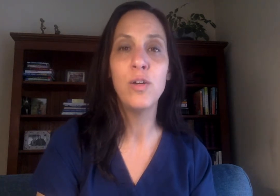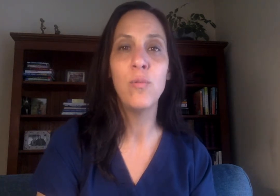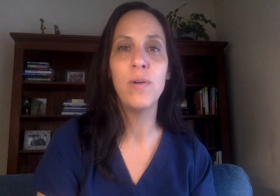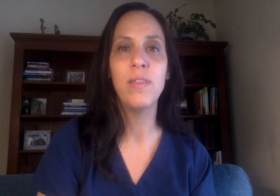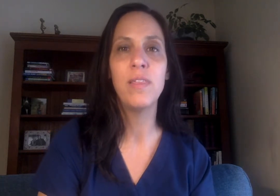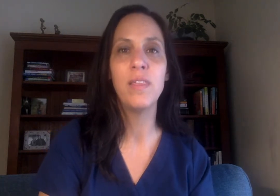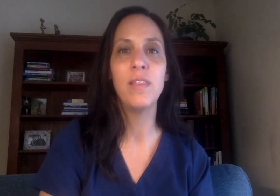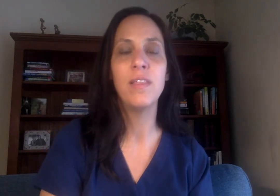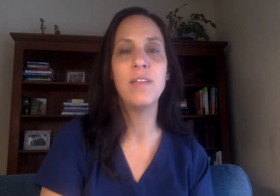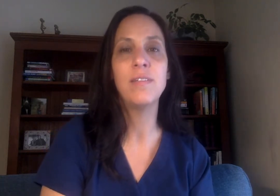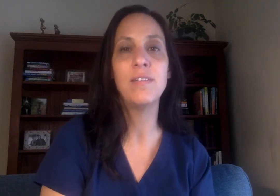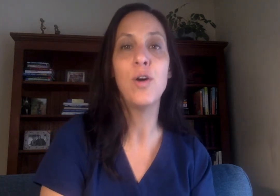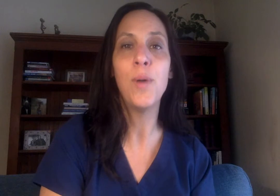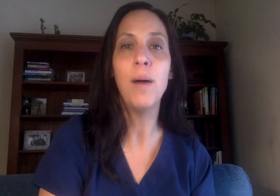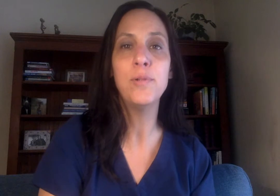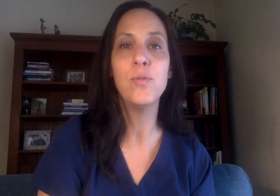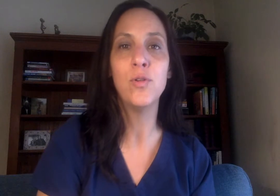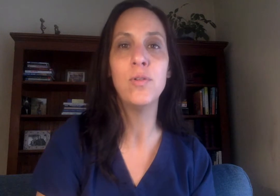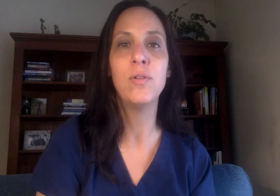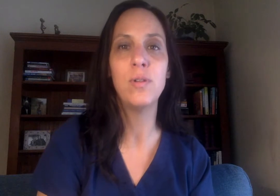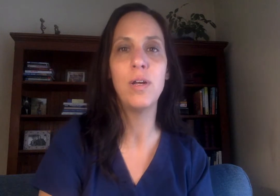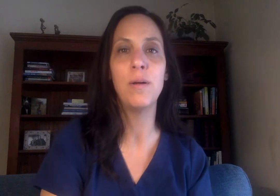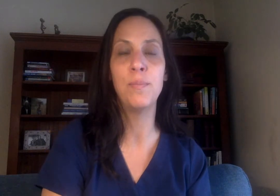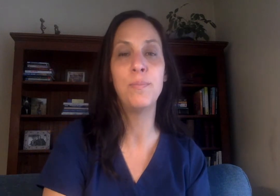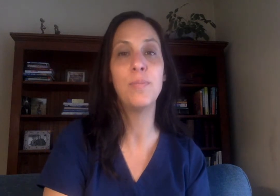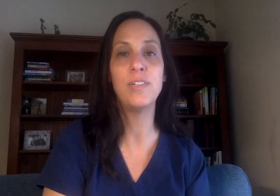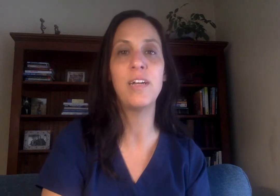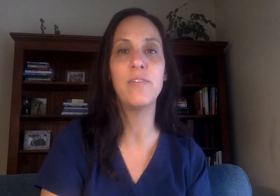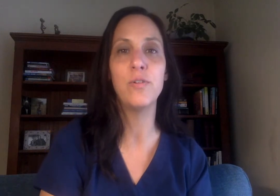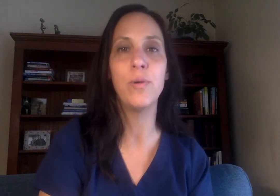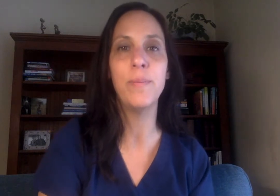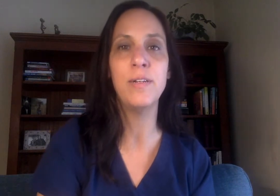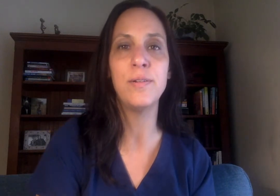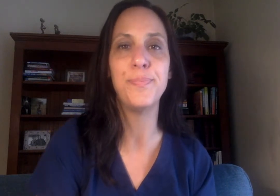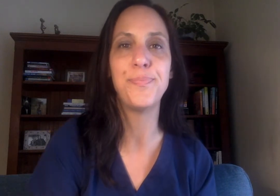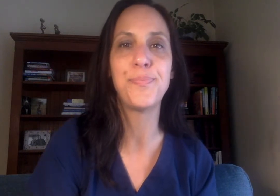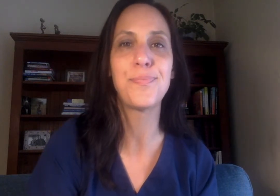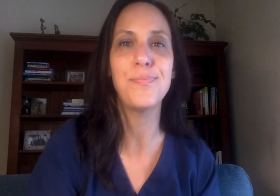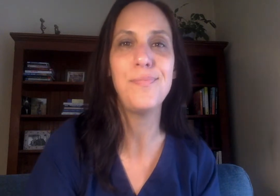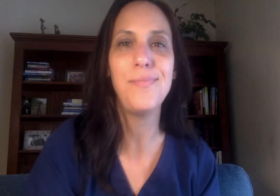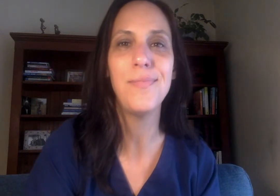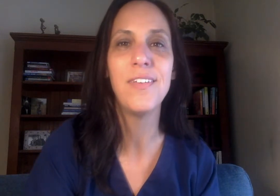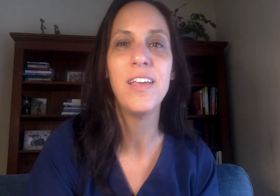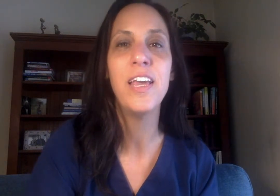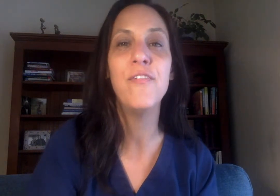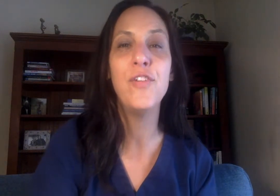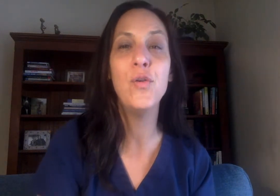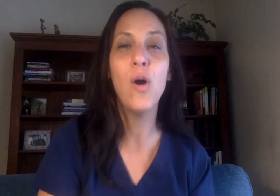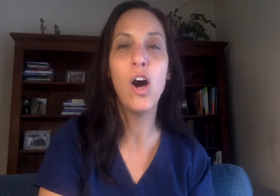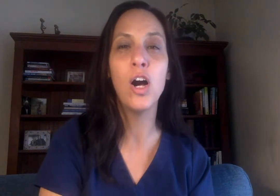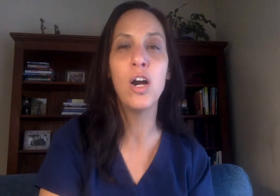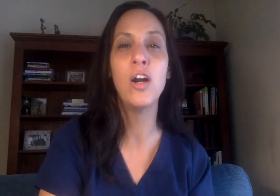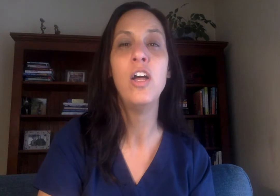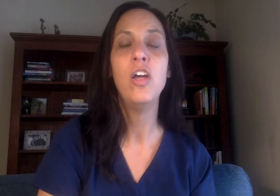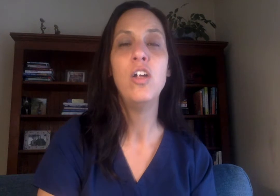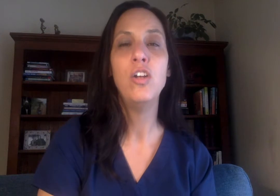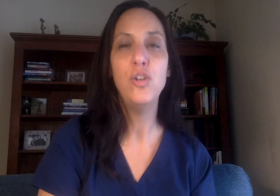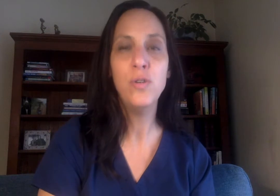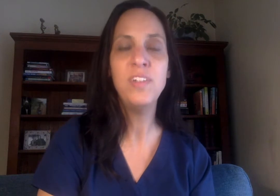with this suboptimal protective equipment. If you are new to